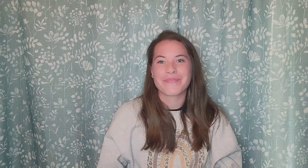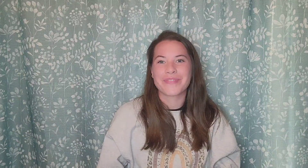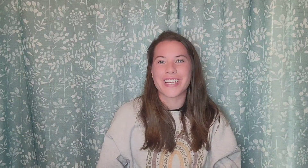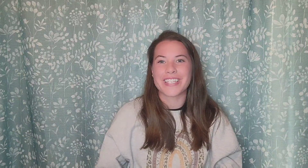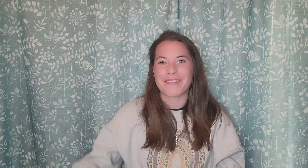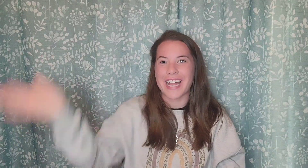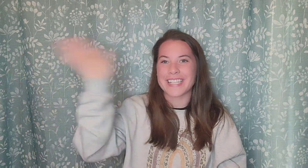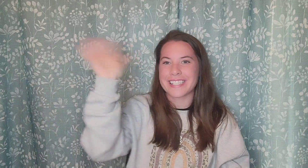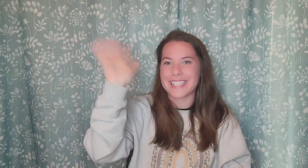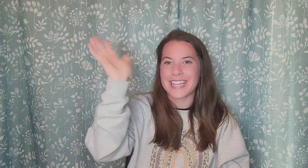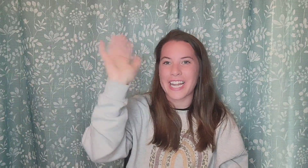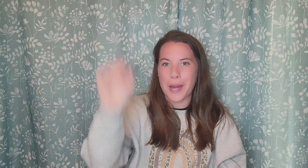Good job guys. See you later.